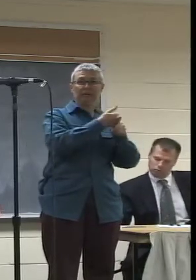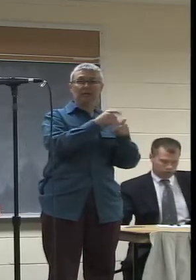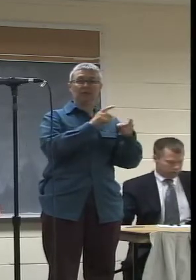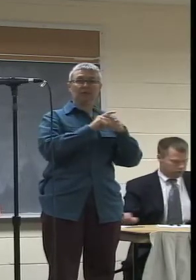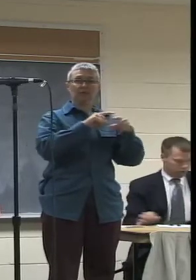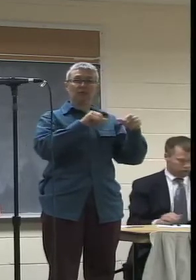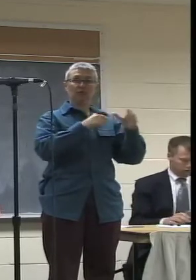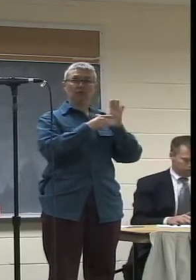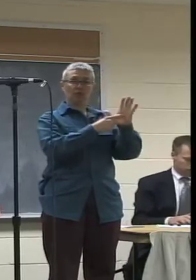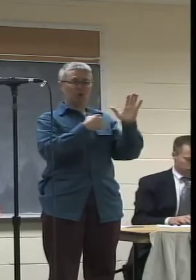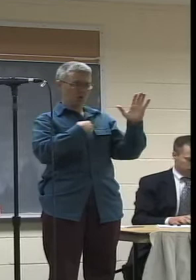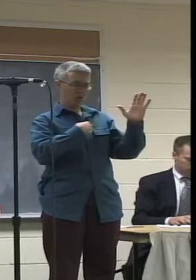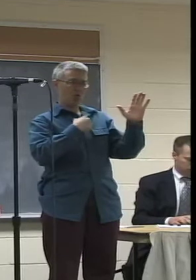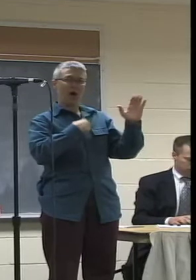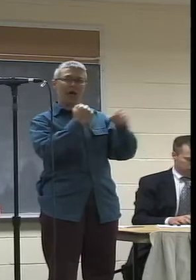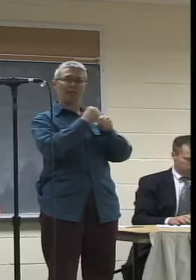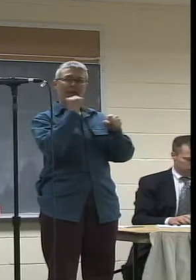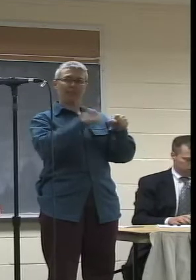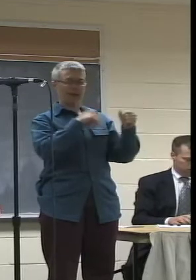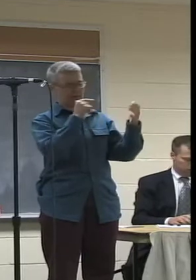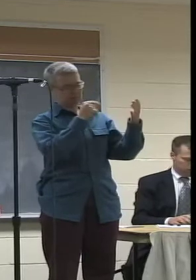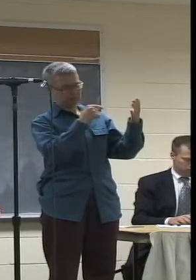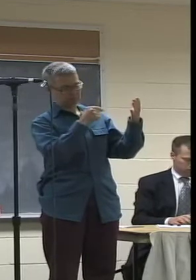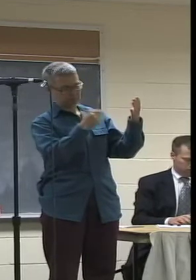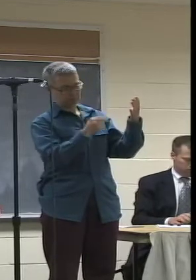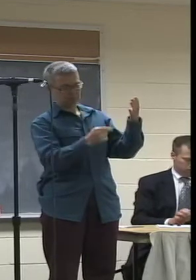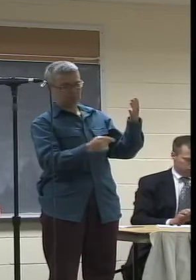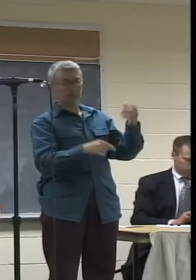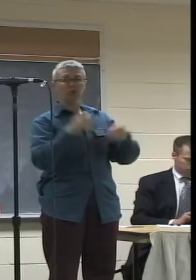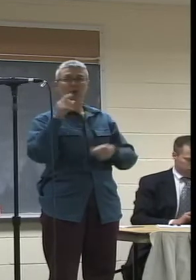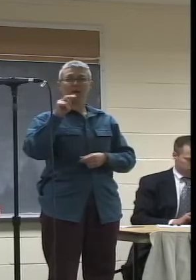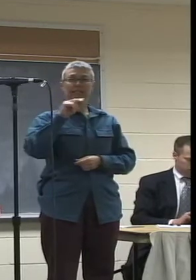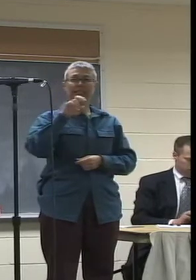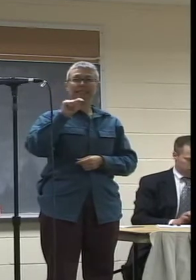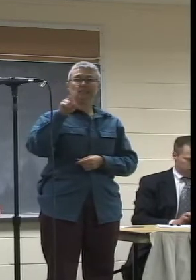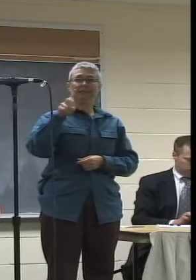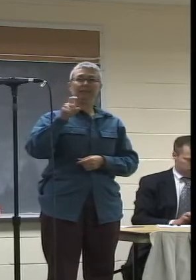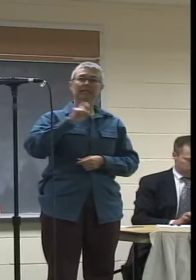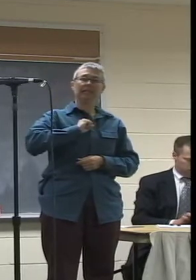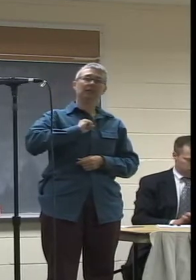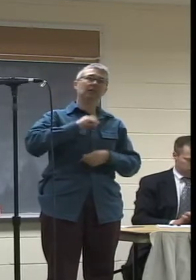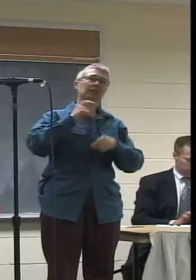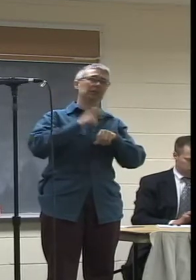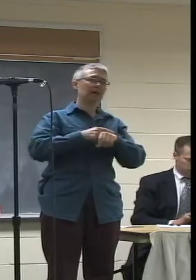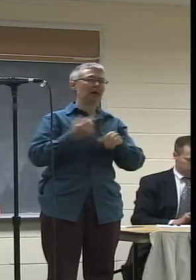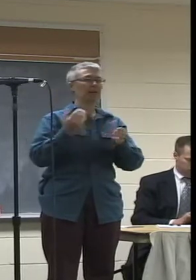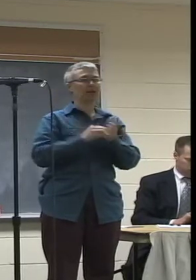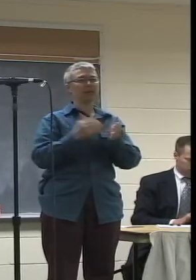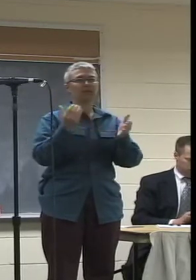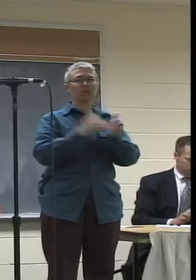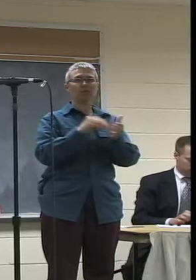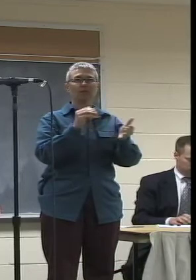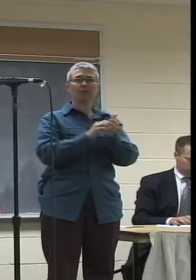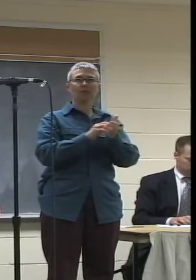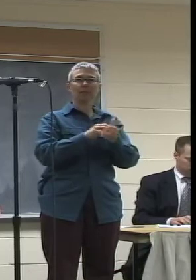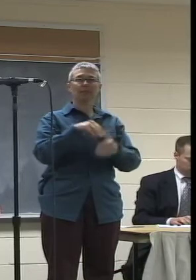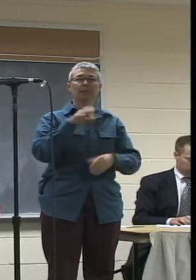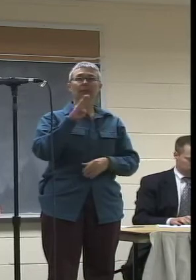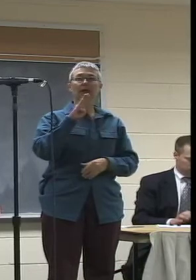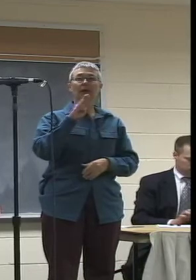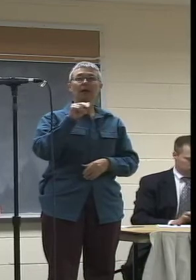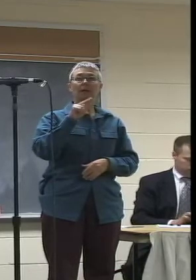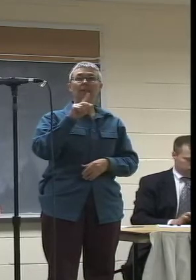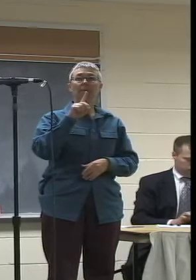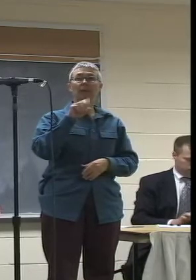promote themselves. They give time to us over and over again. The bands that play for Trans Performance don't get paid.